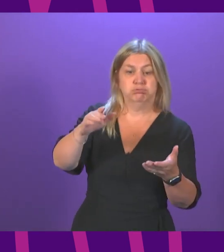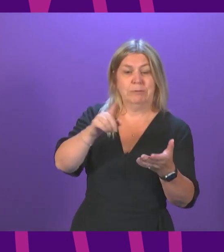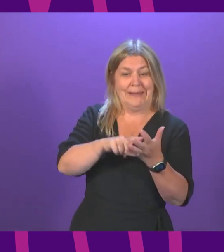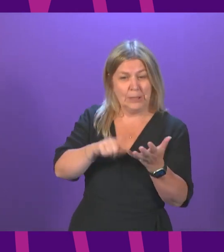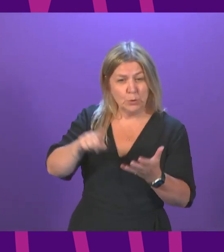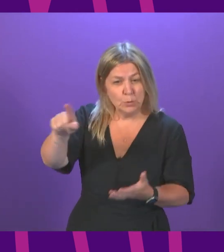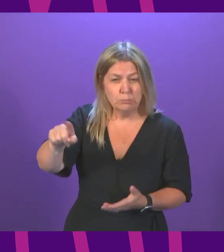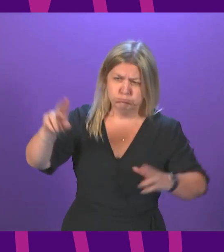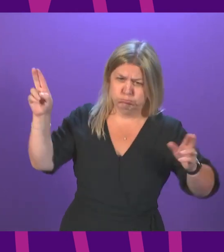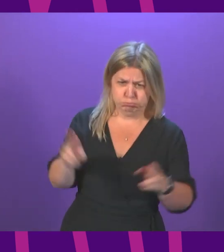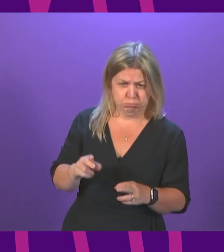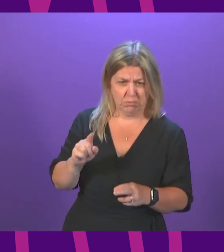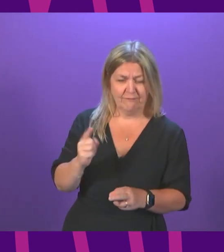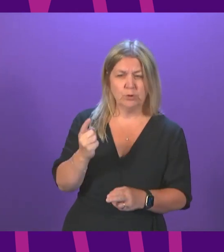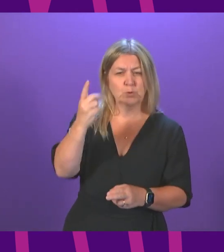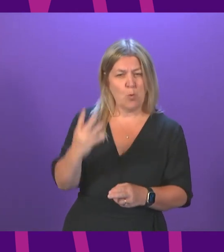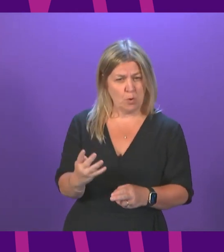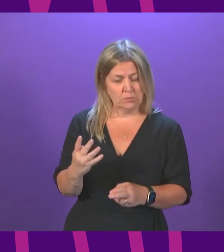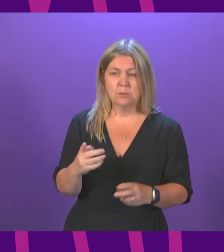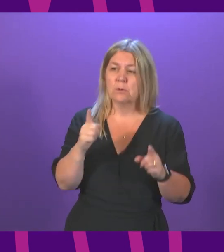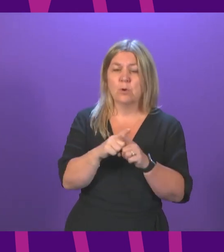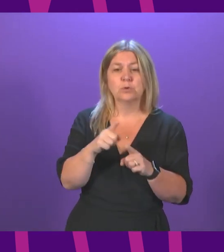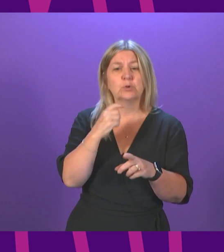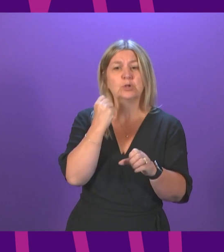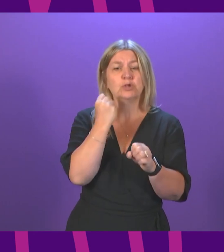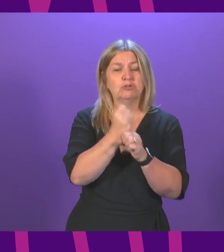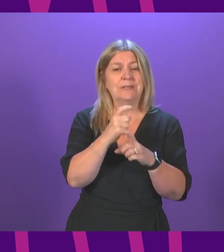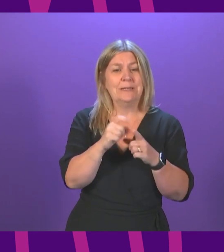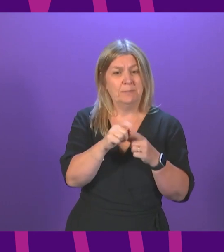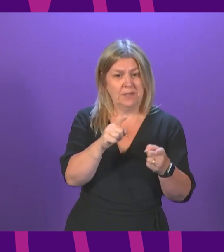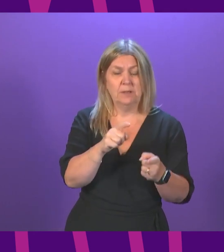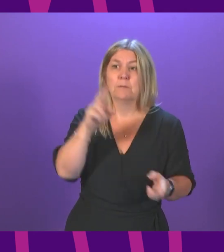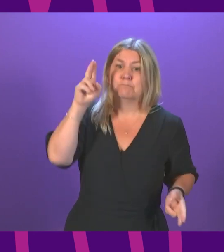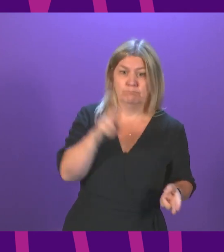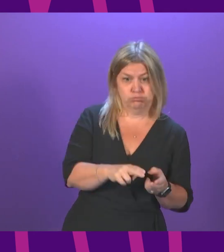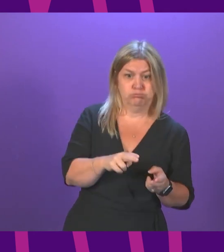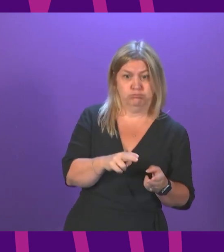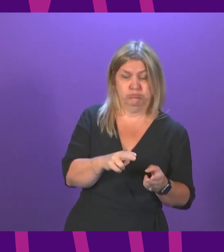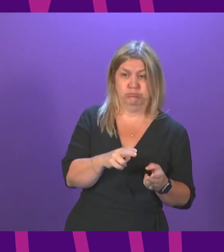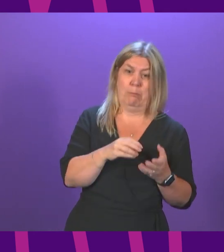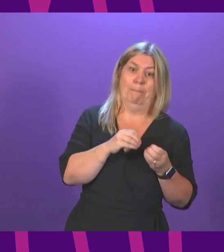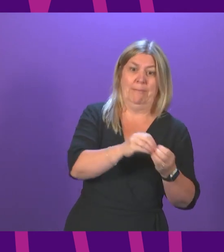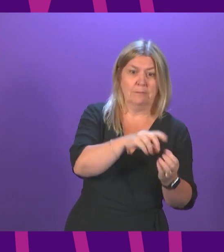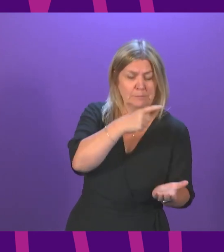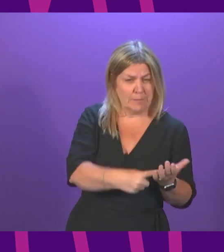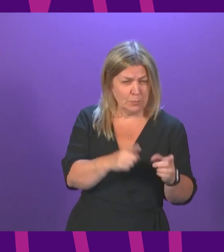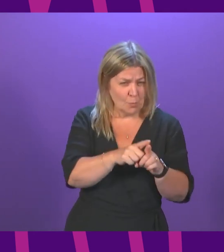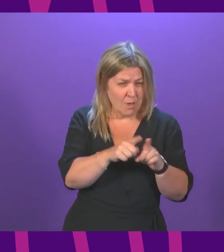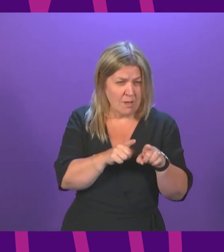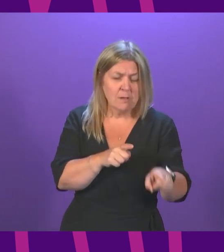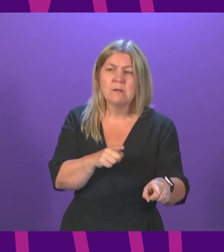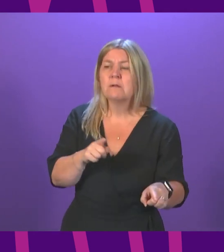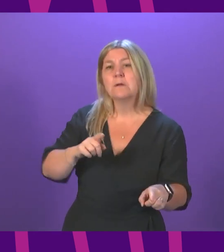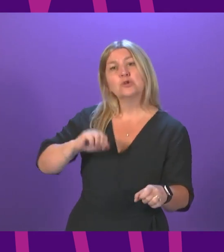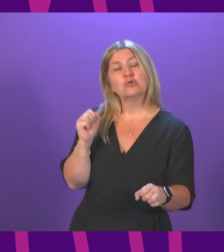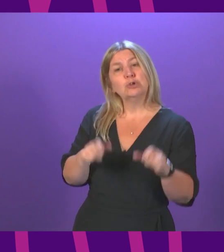Scotland's GDP could fall by £9 billion by 2030. So after Covid, can I ask the First Minister, should the people of Scotland